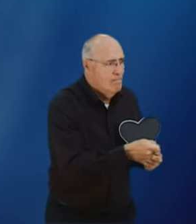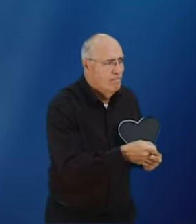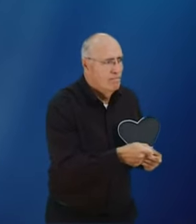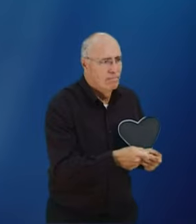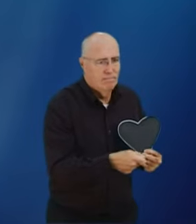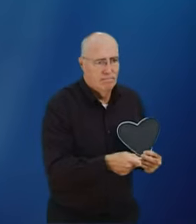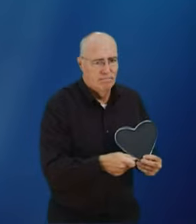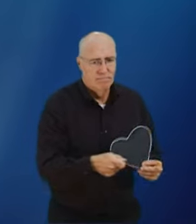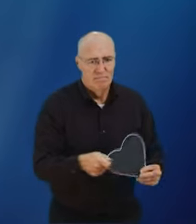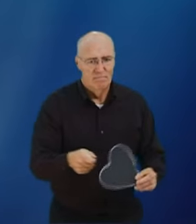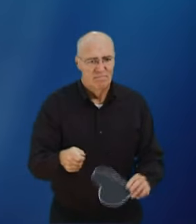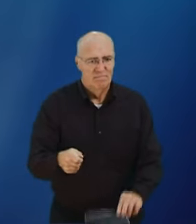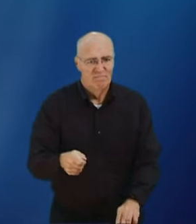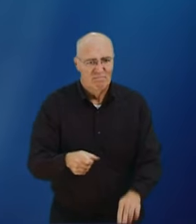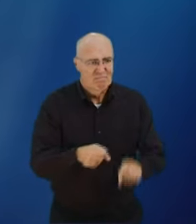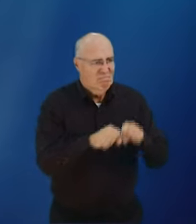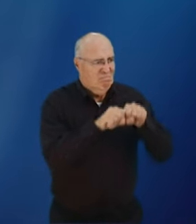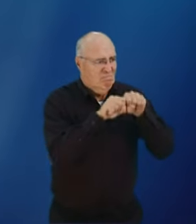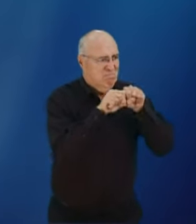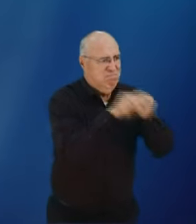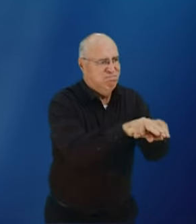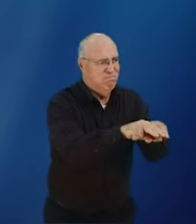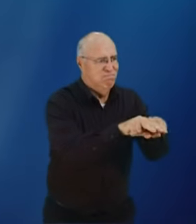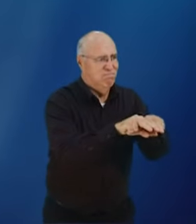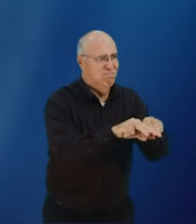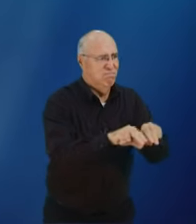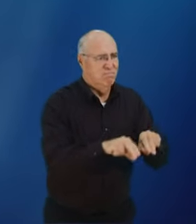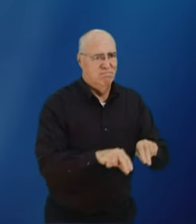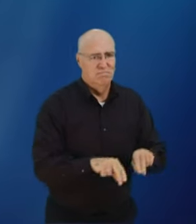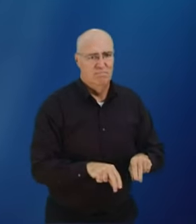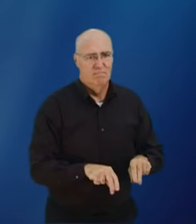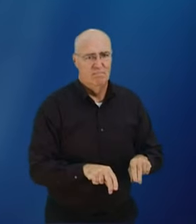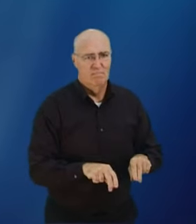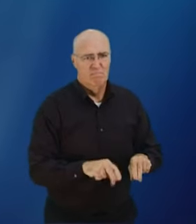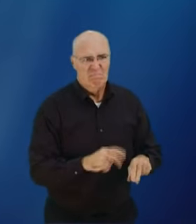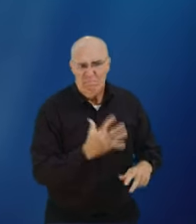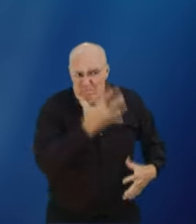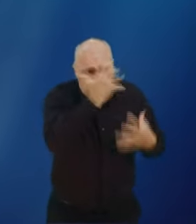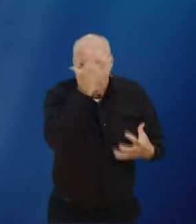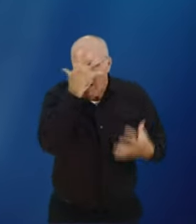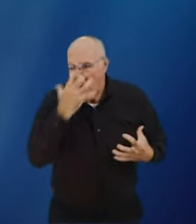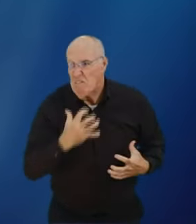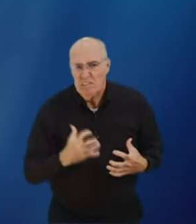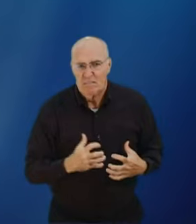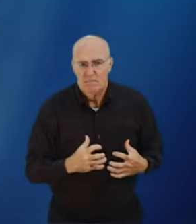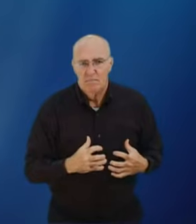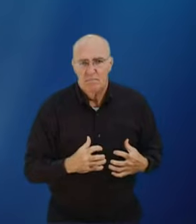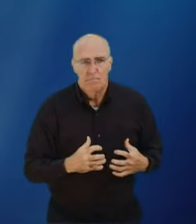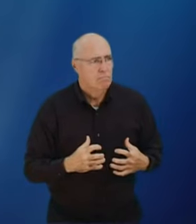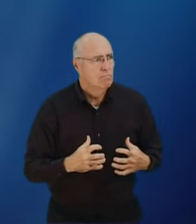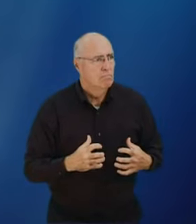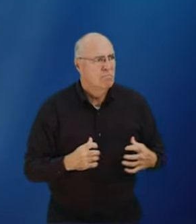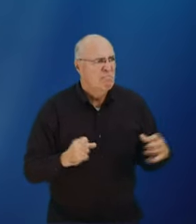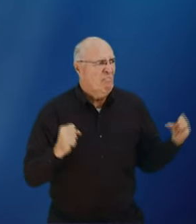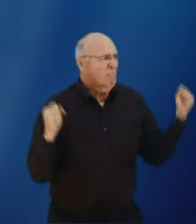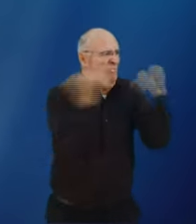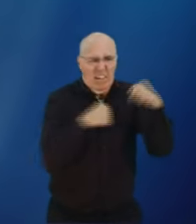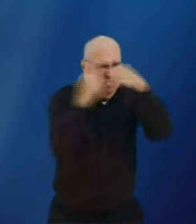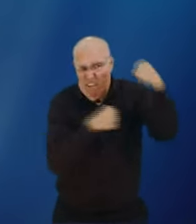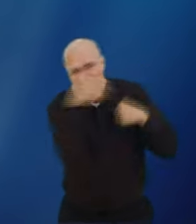and killing fornication anger and